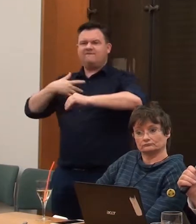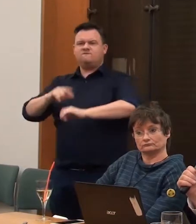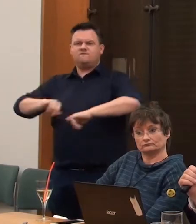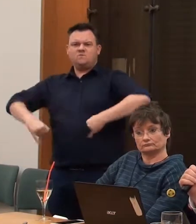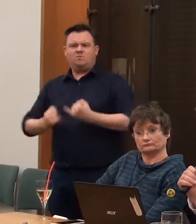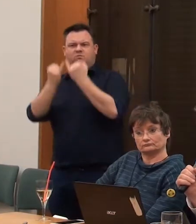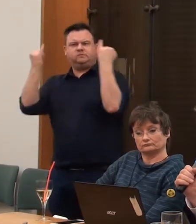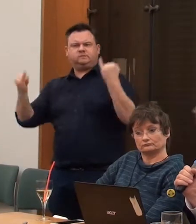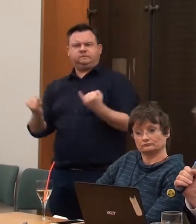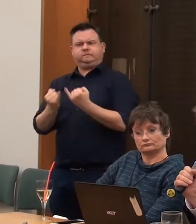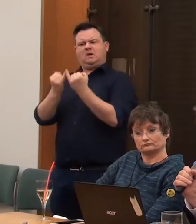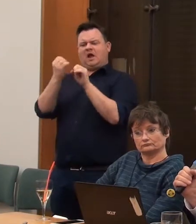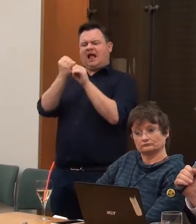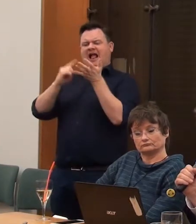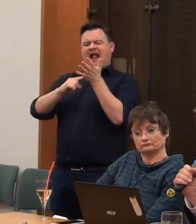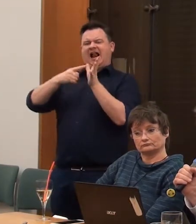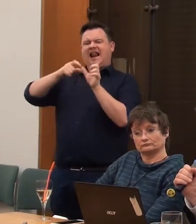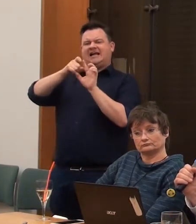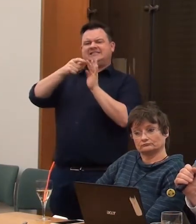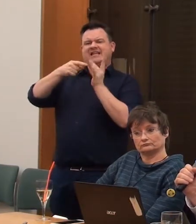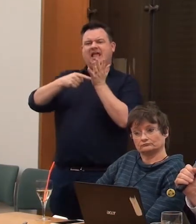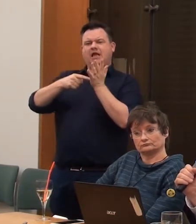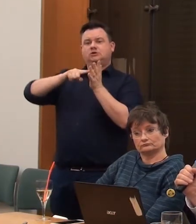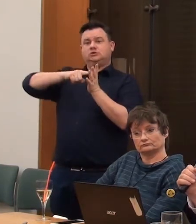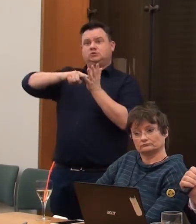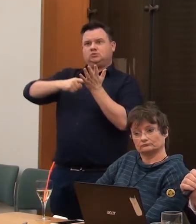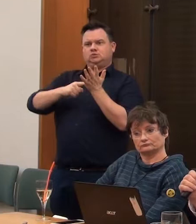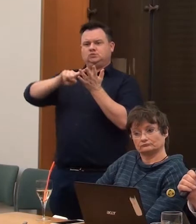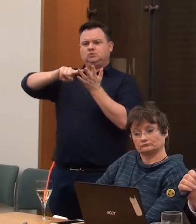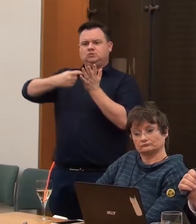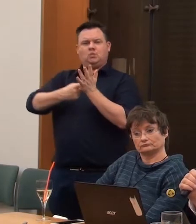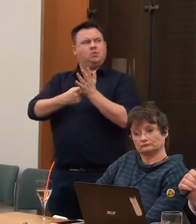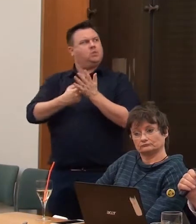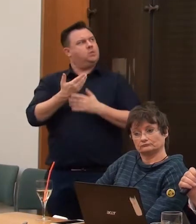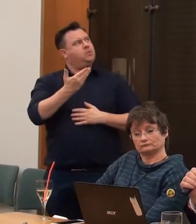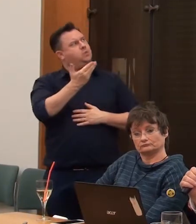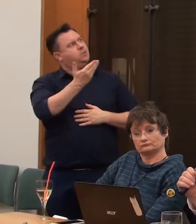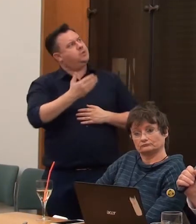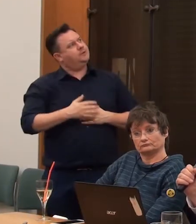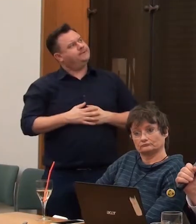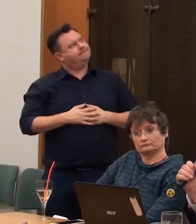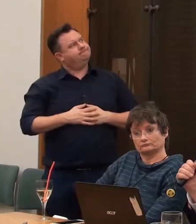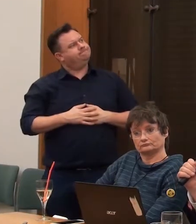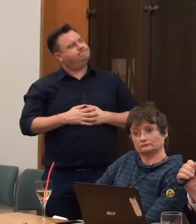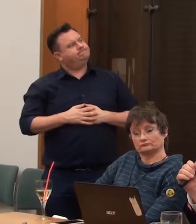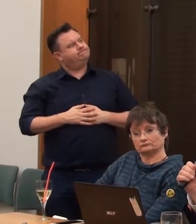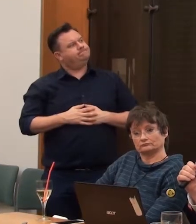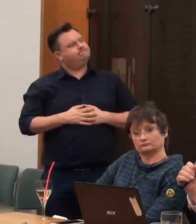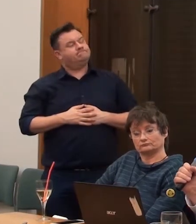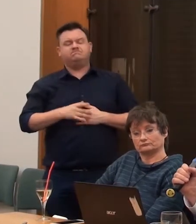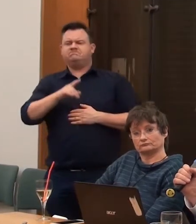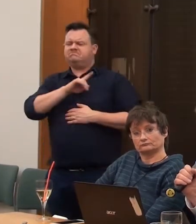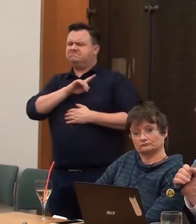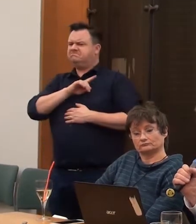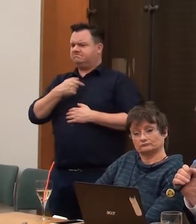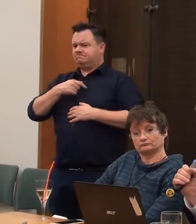can see the spikes on their fists they had for the entertainment of the bread and circuses crowd, had to kill each